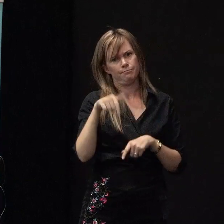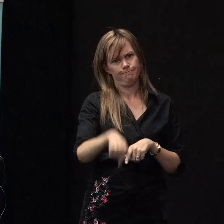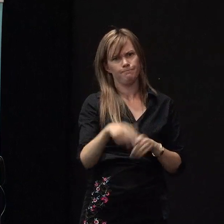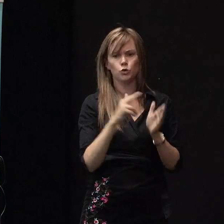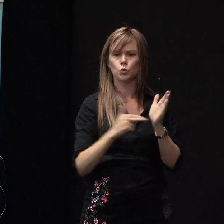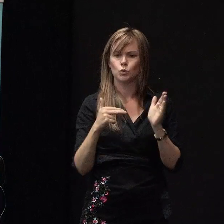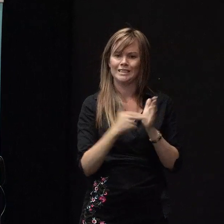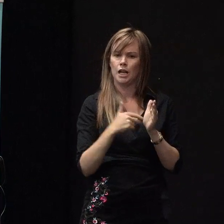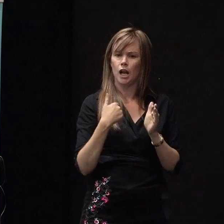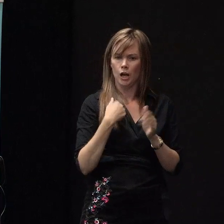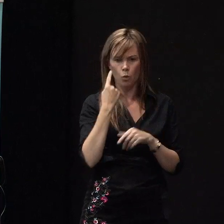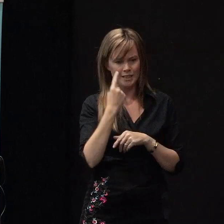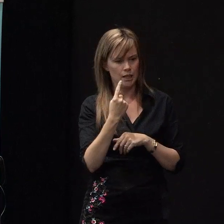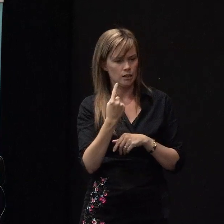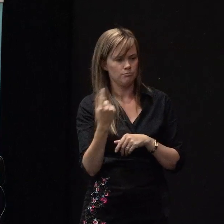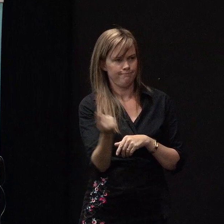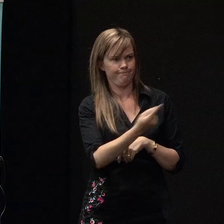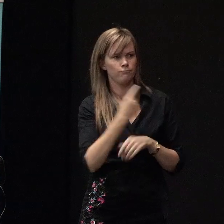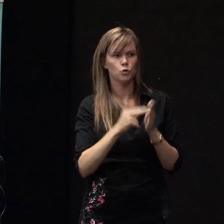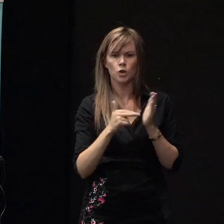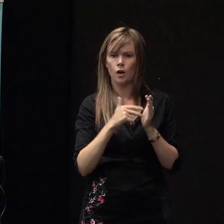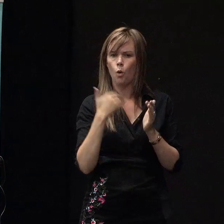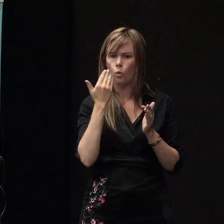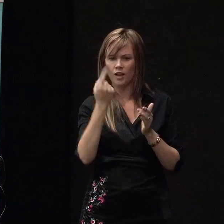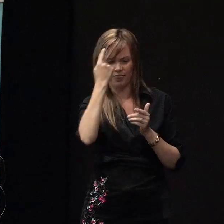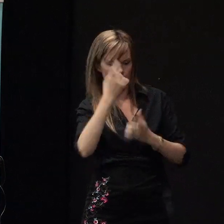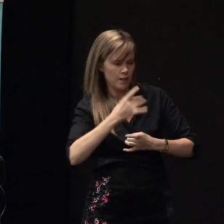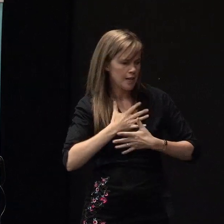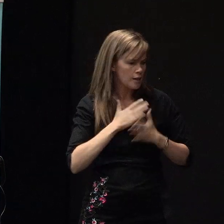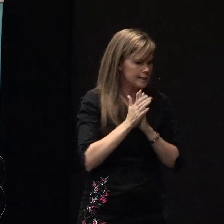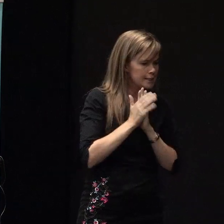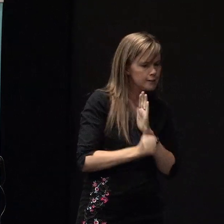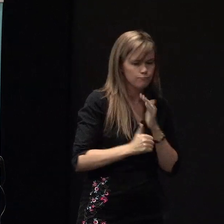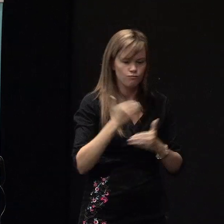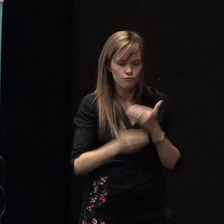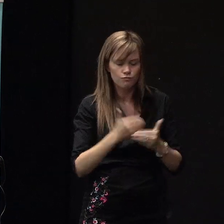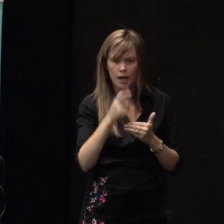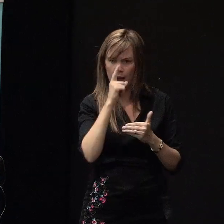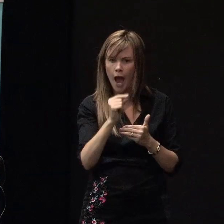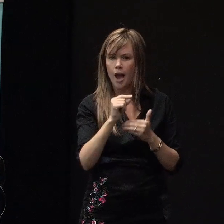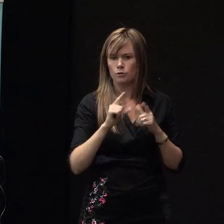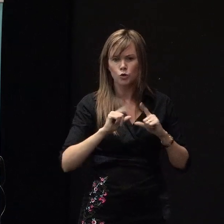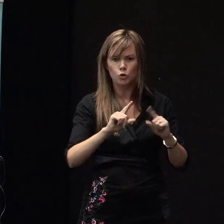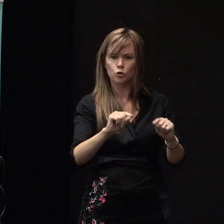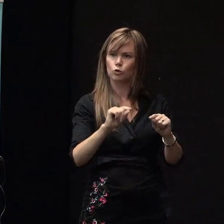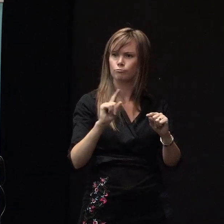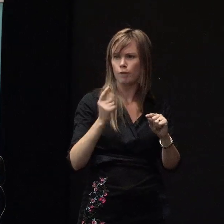see ourselves as resourceful people who can deal with stuff. We're a pioneer people.